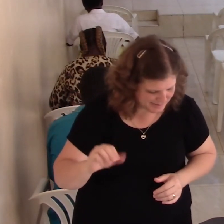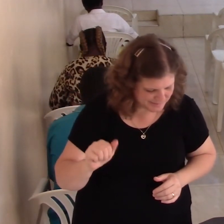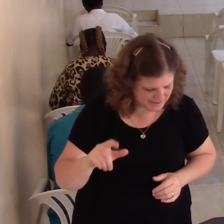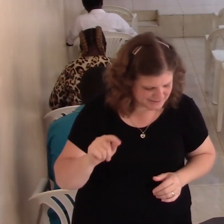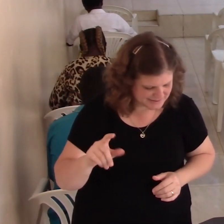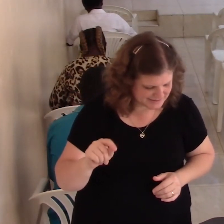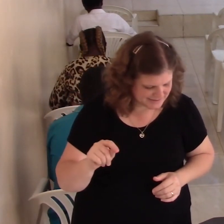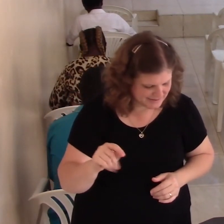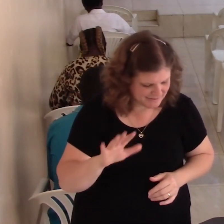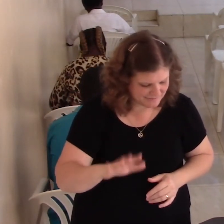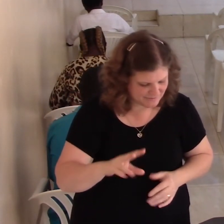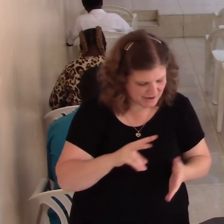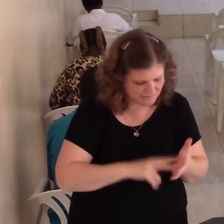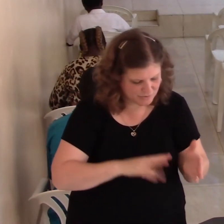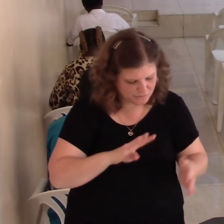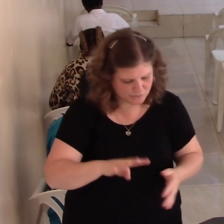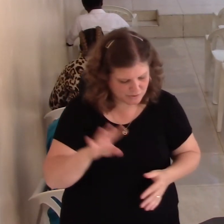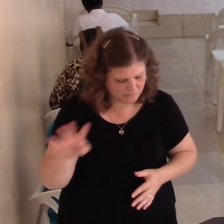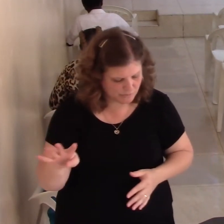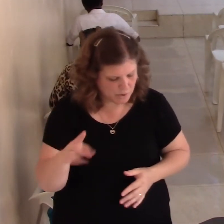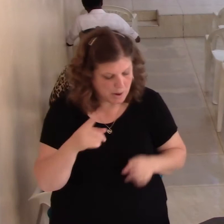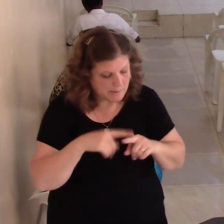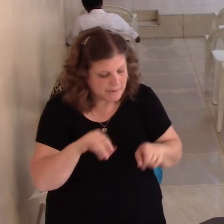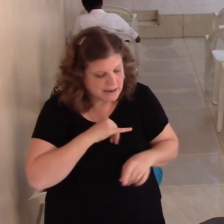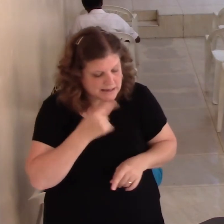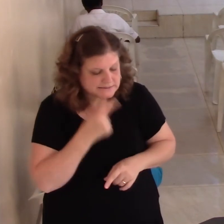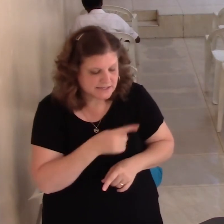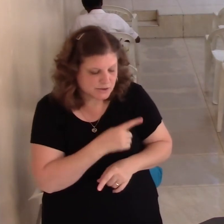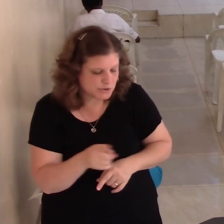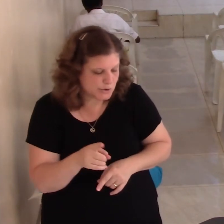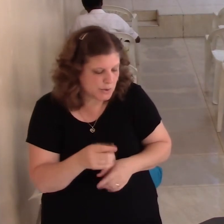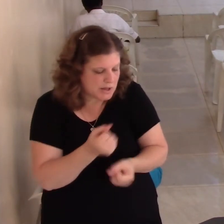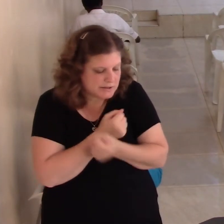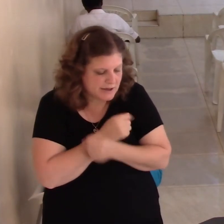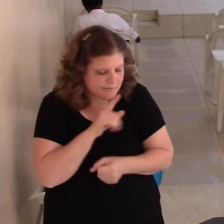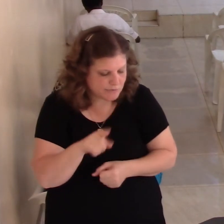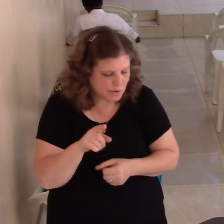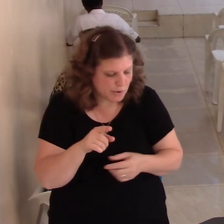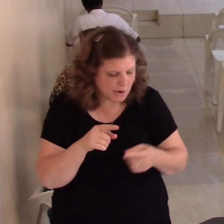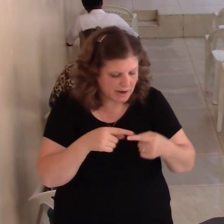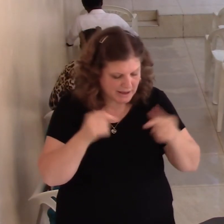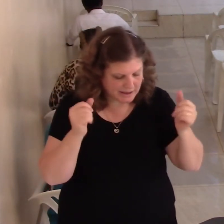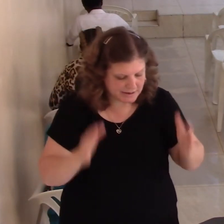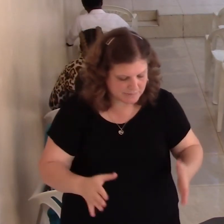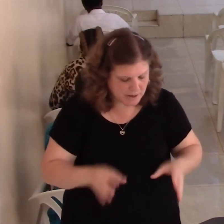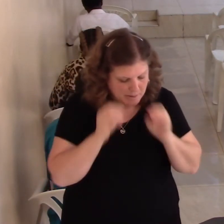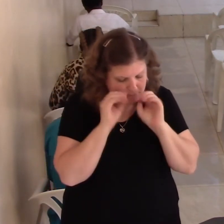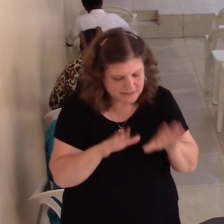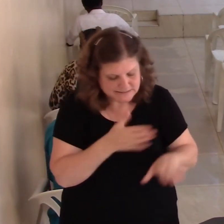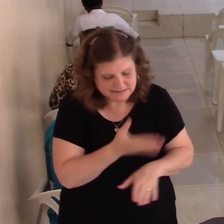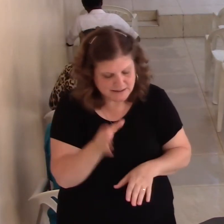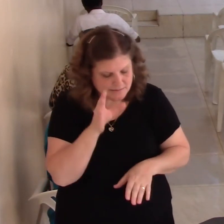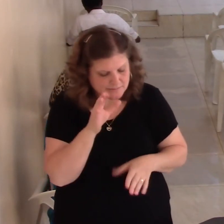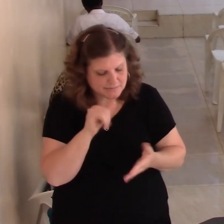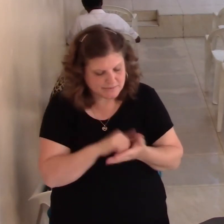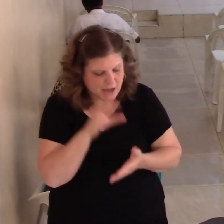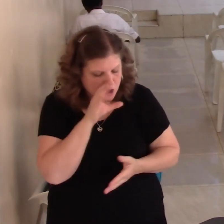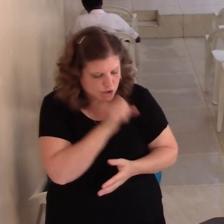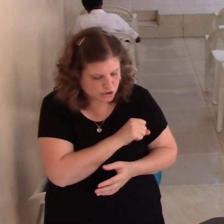Love your enemies. Bless them that curse you. Do good to them that light. Thank you.